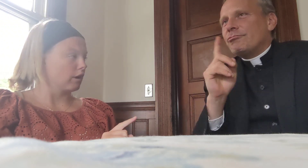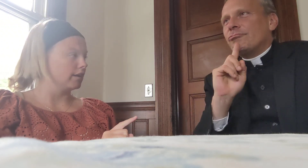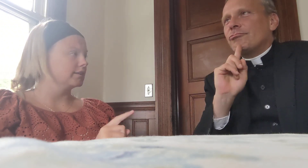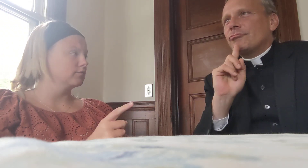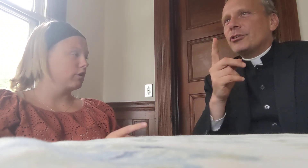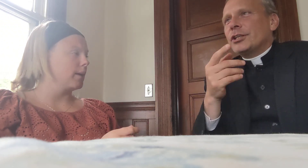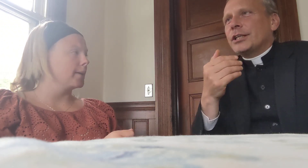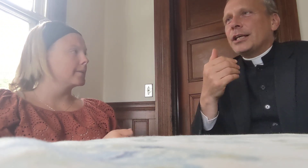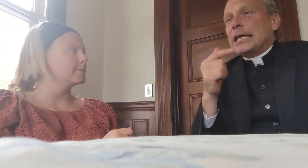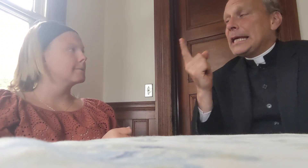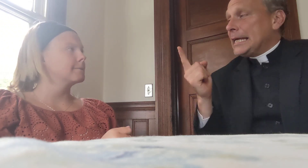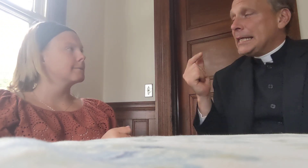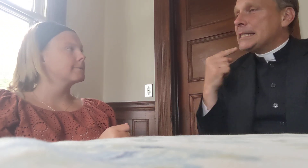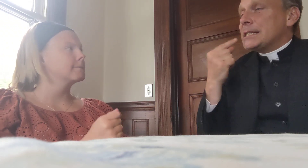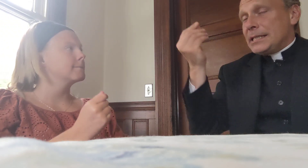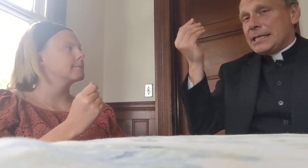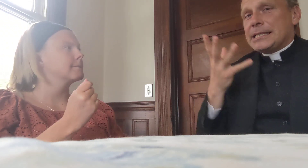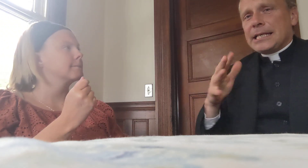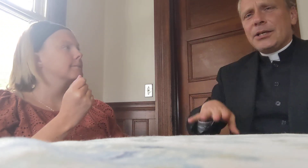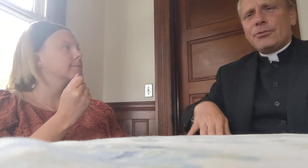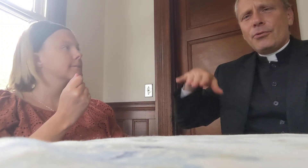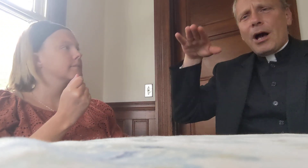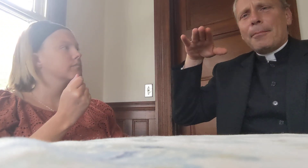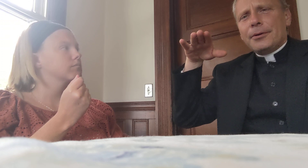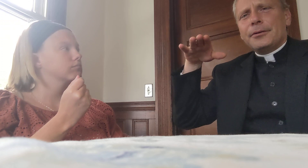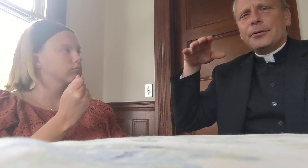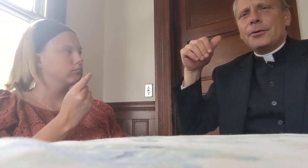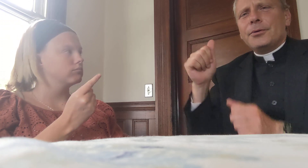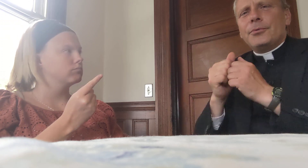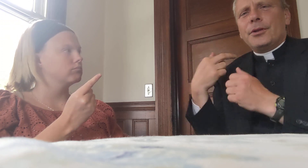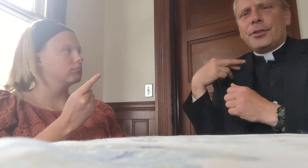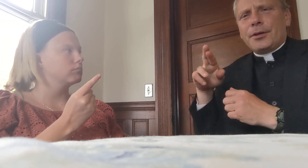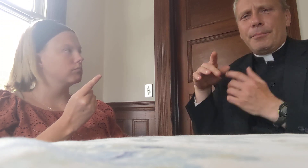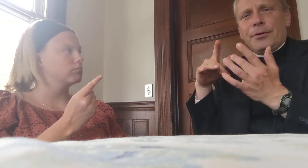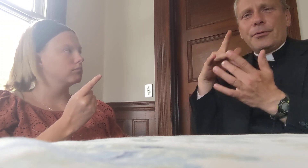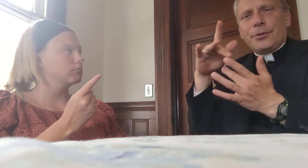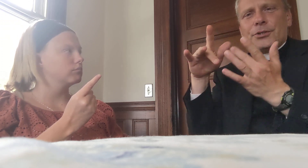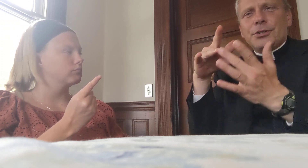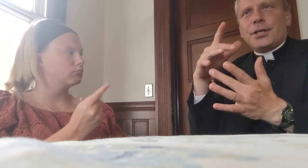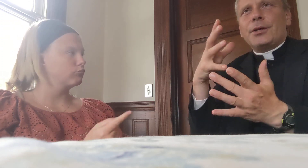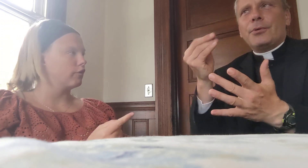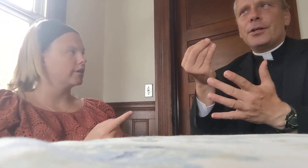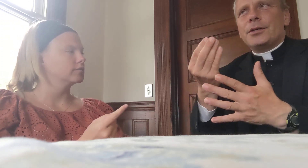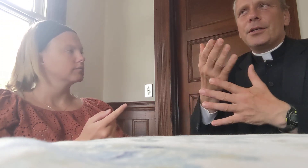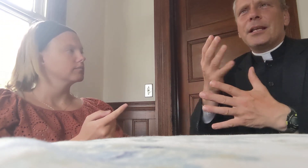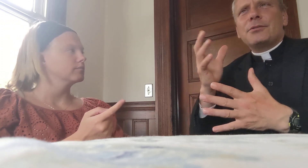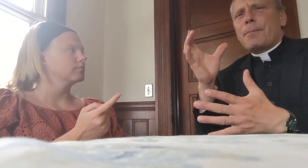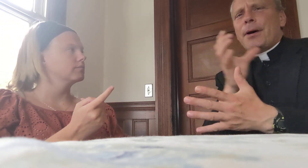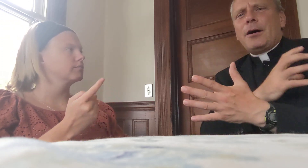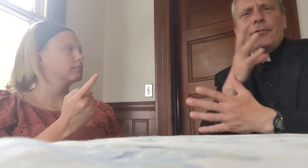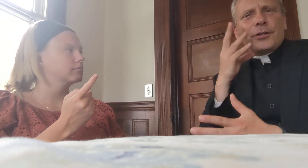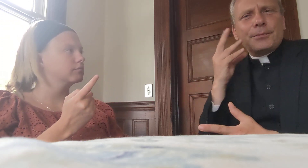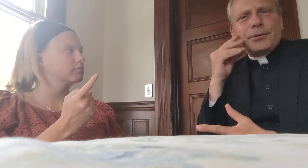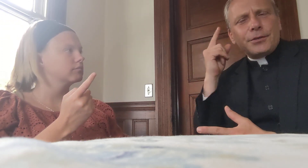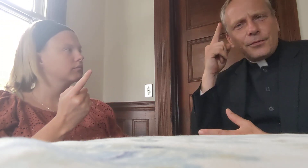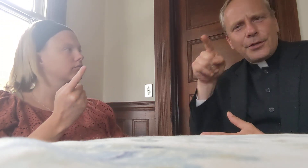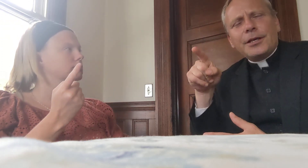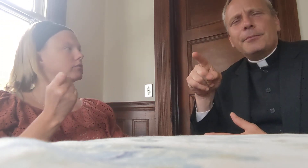really, he, he said he grew up with, uh, pilgrimages, and he wanted to, that was a powerful experience for him,